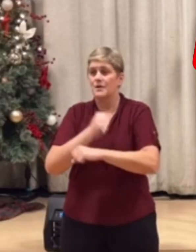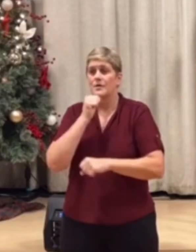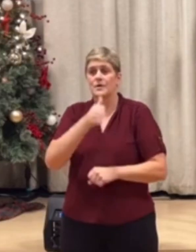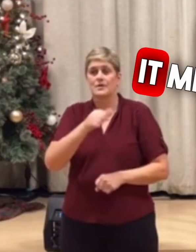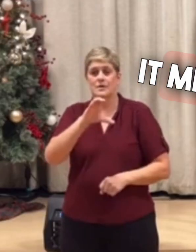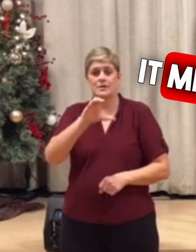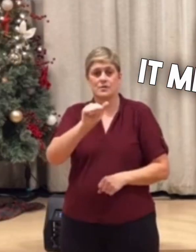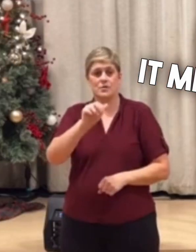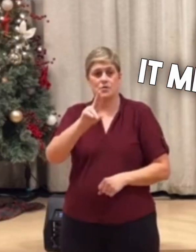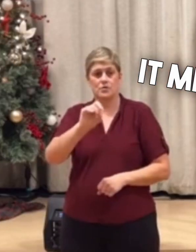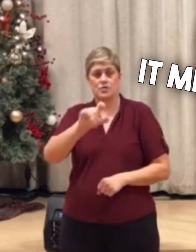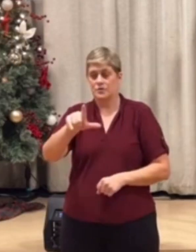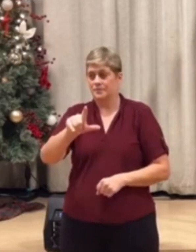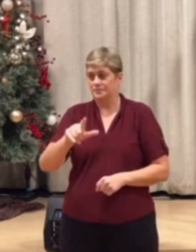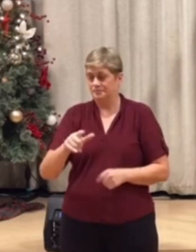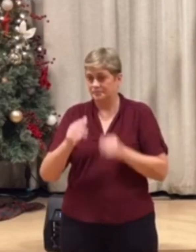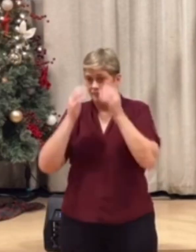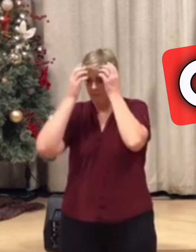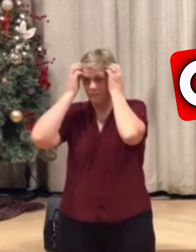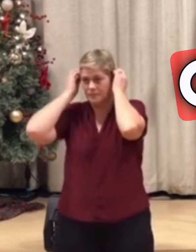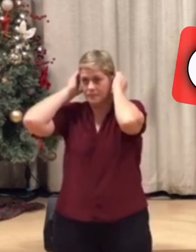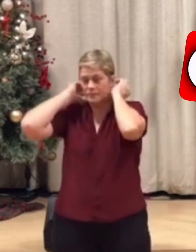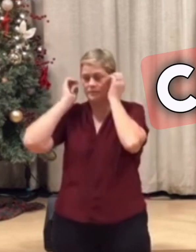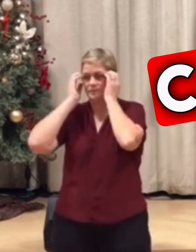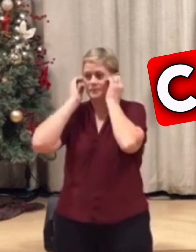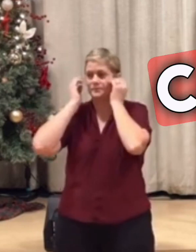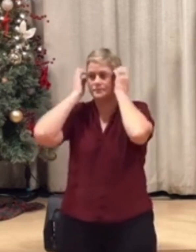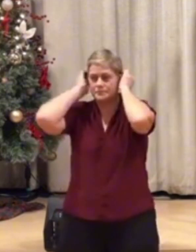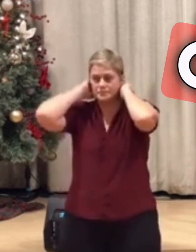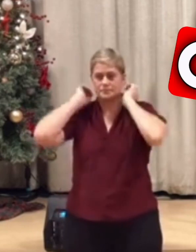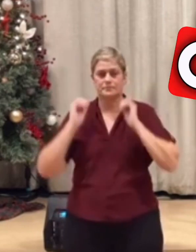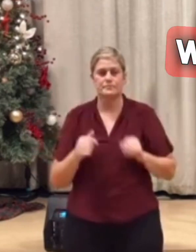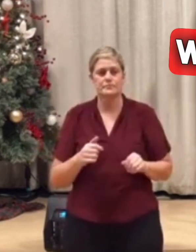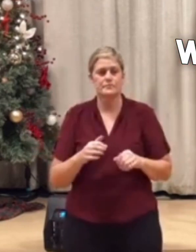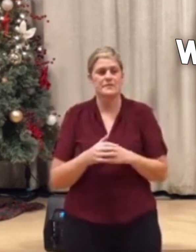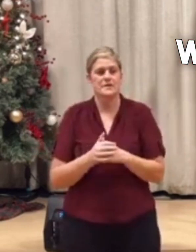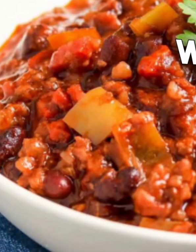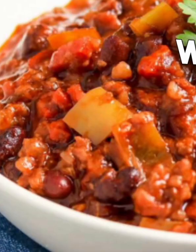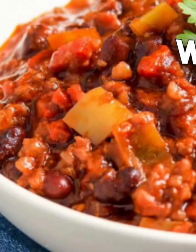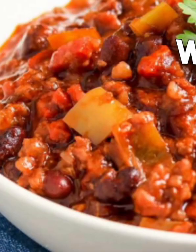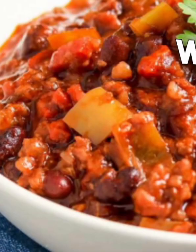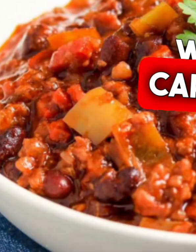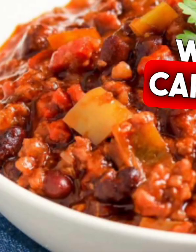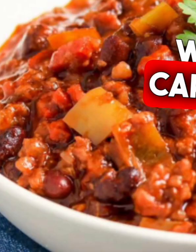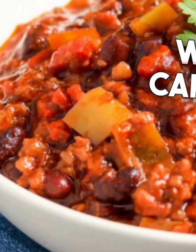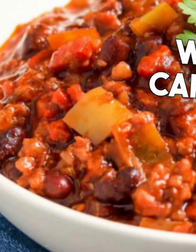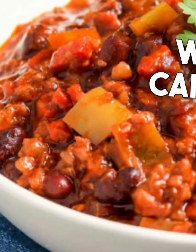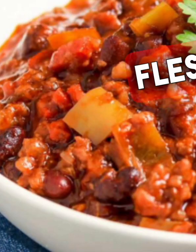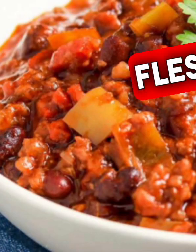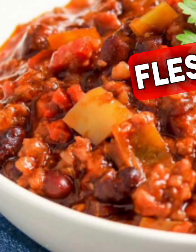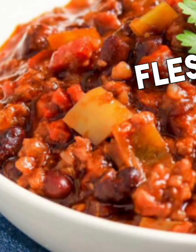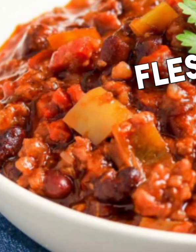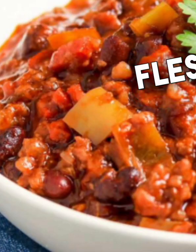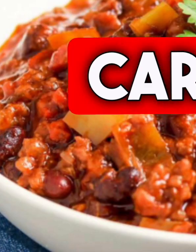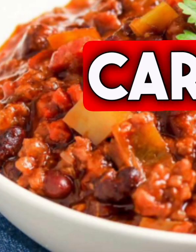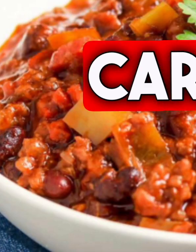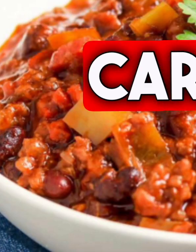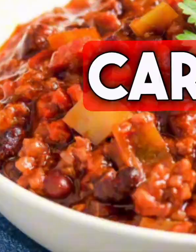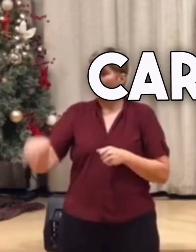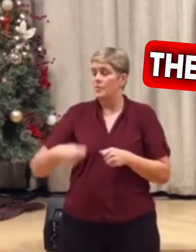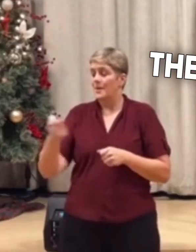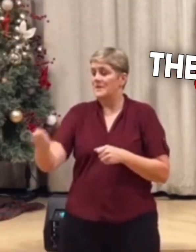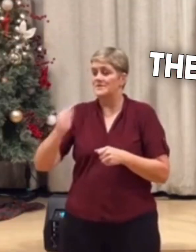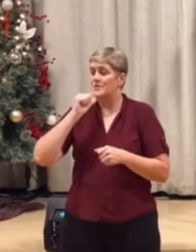carnal mean? It means flesh. Like chili con carne is like chili with meat. Carne means flesh if you're a